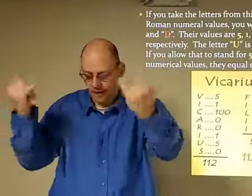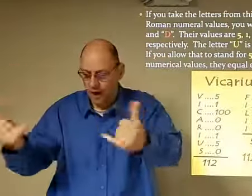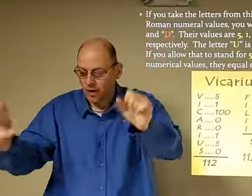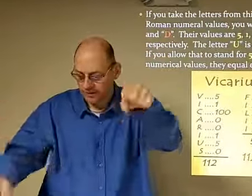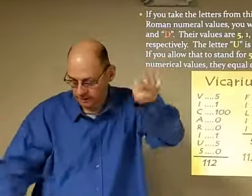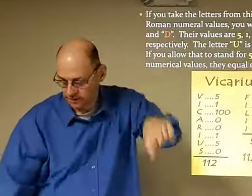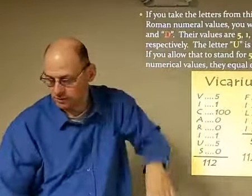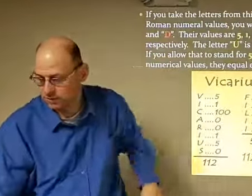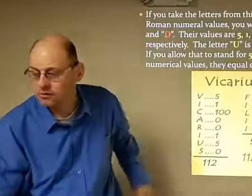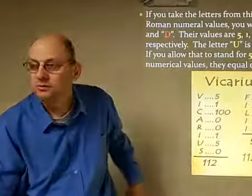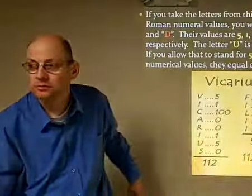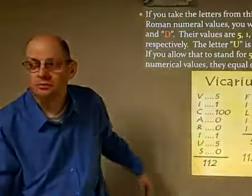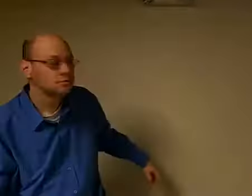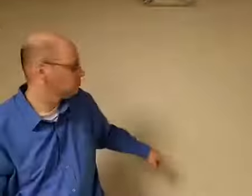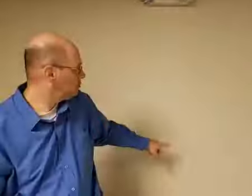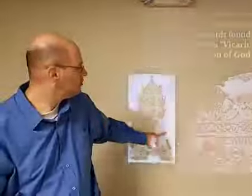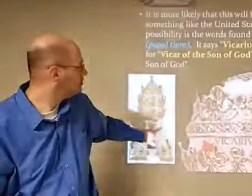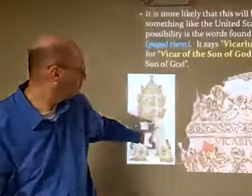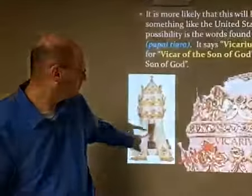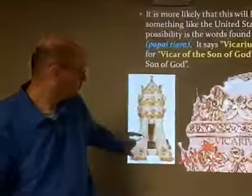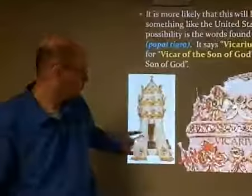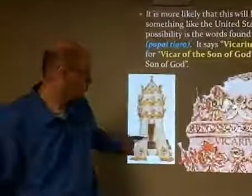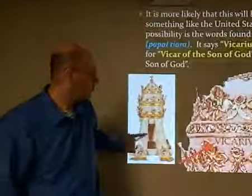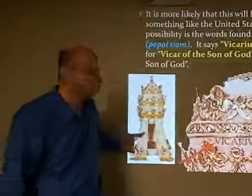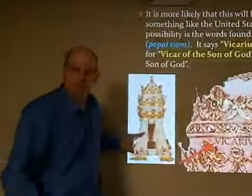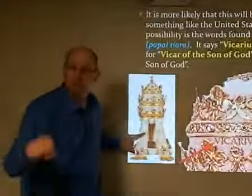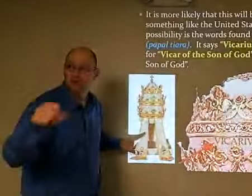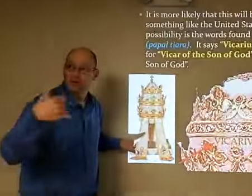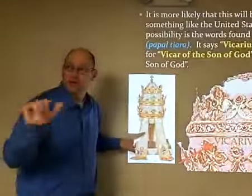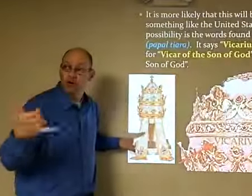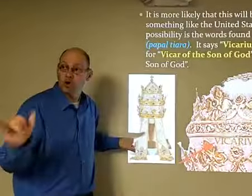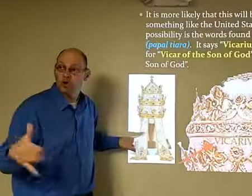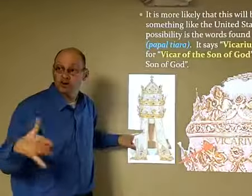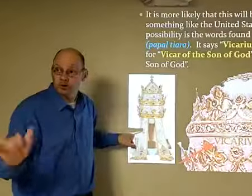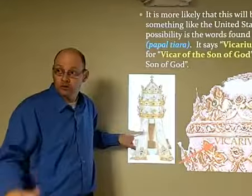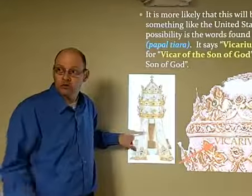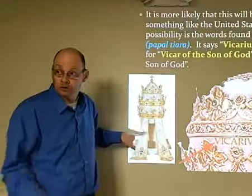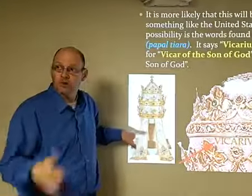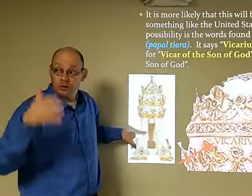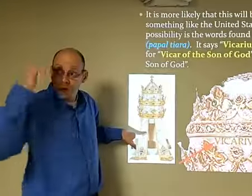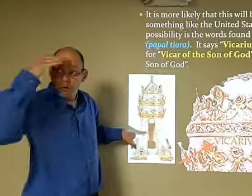it's there today yes somebody asked popple tiara is what it's called